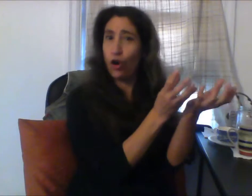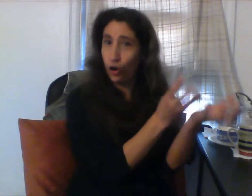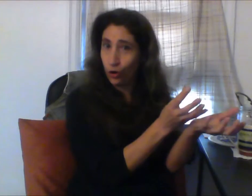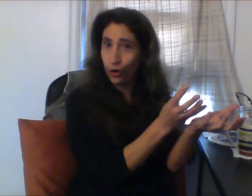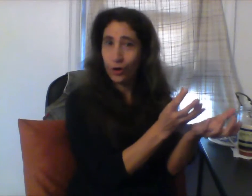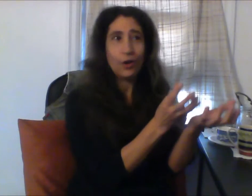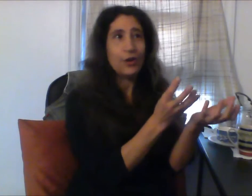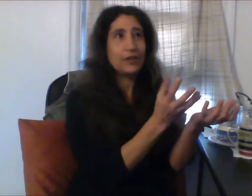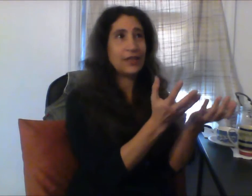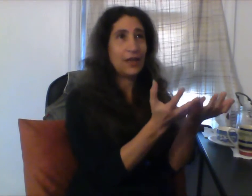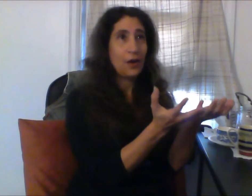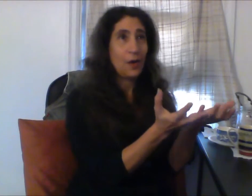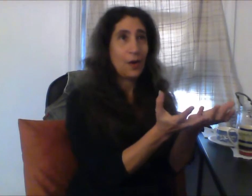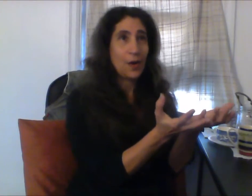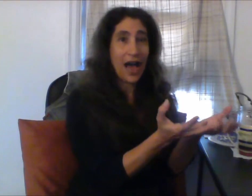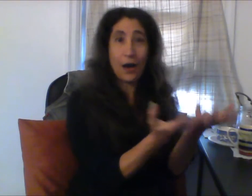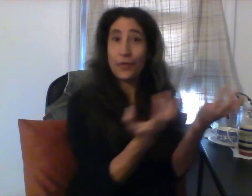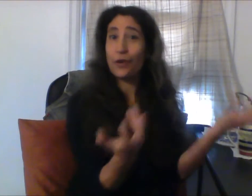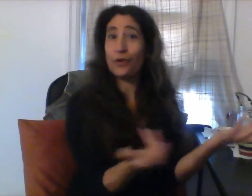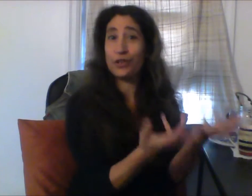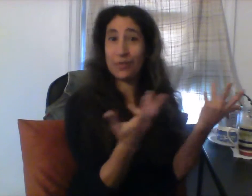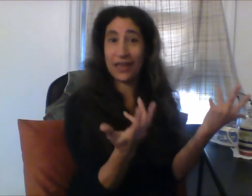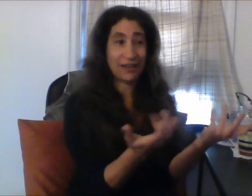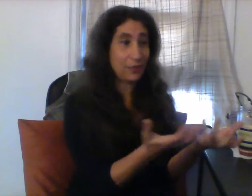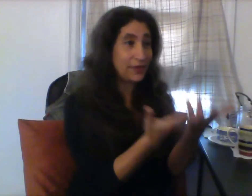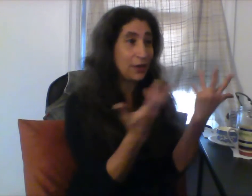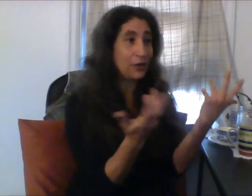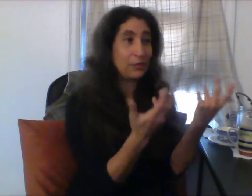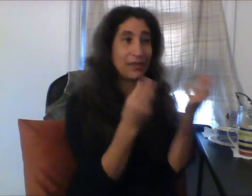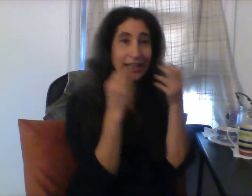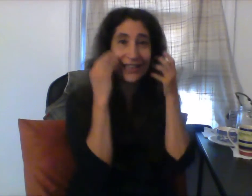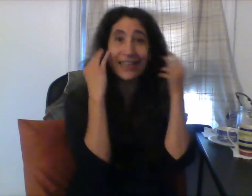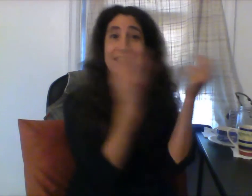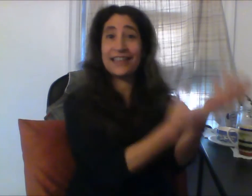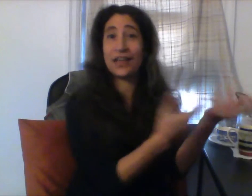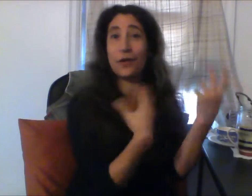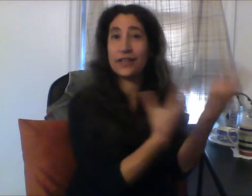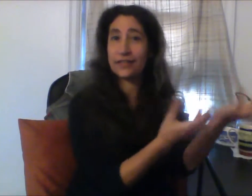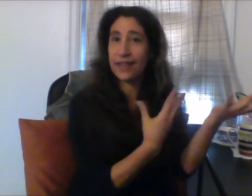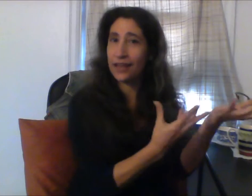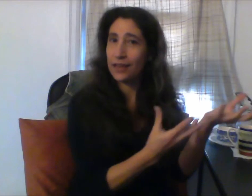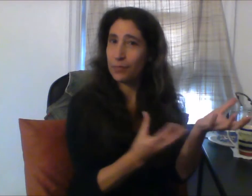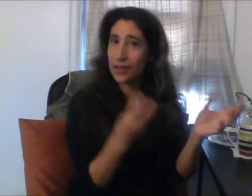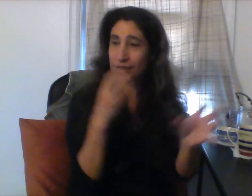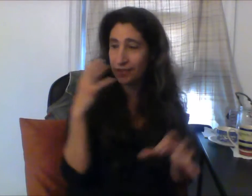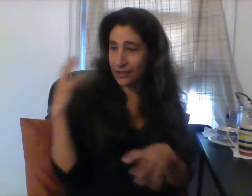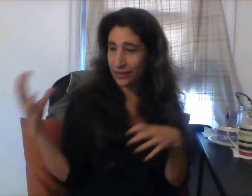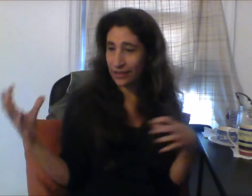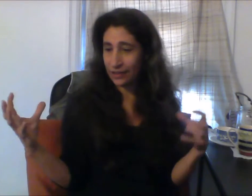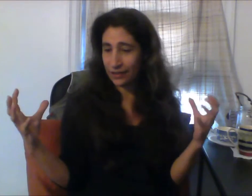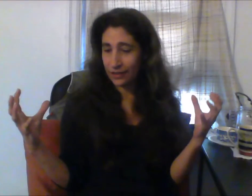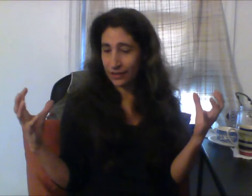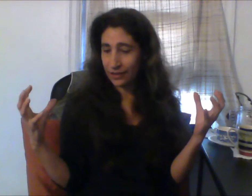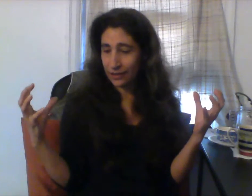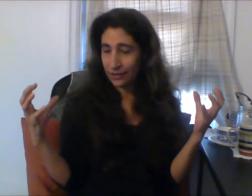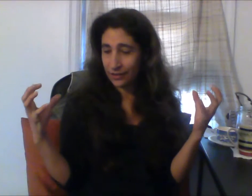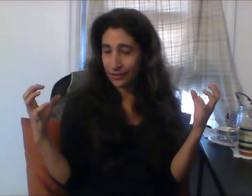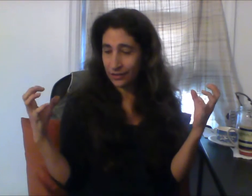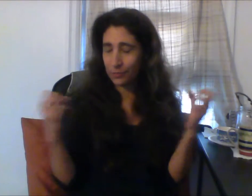or her, see how they're going to behave, what they're going to be like, the things that they're going to say, because we